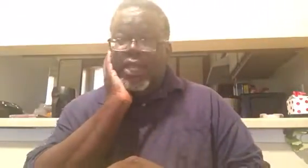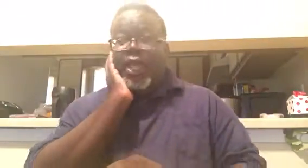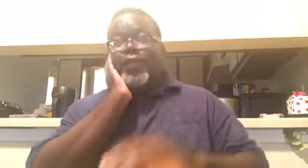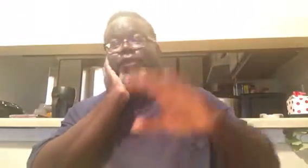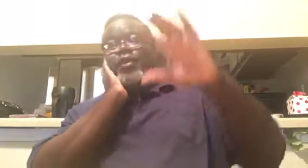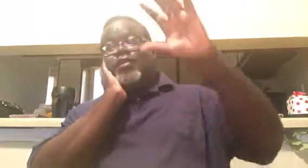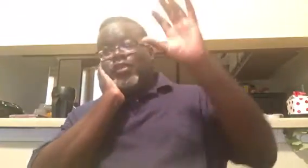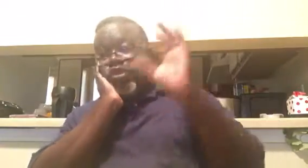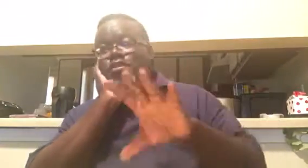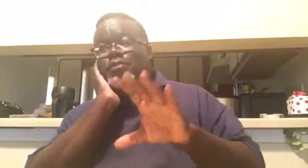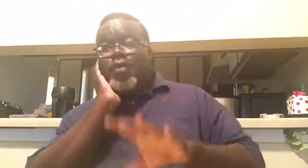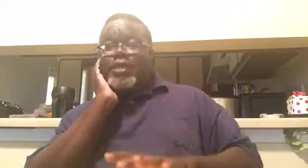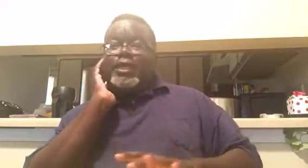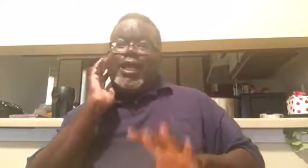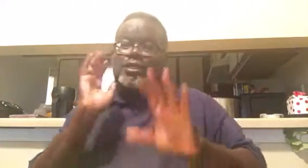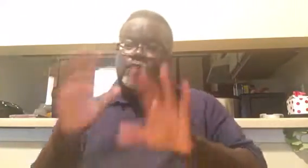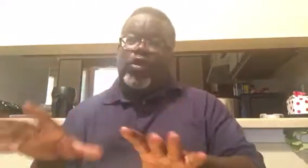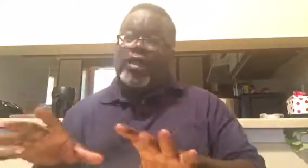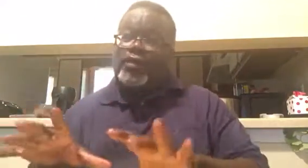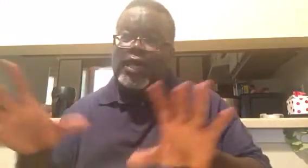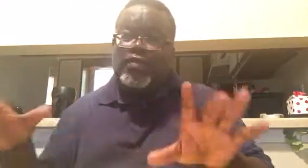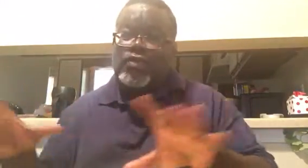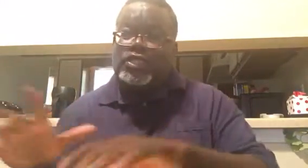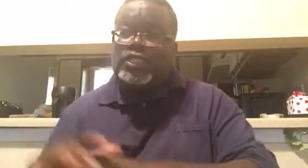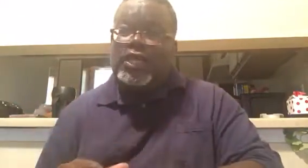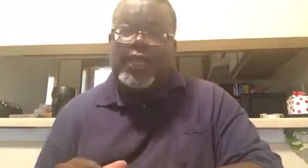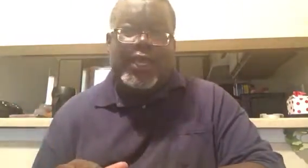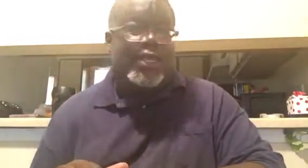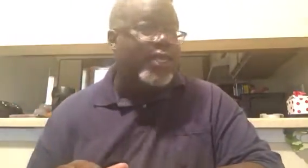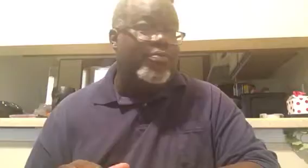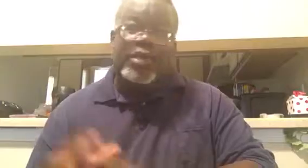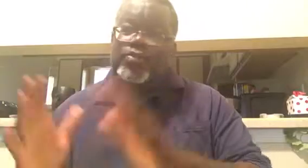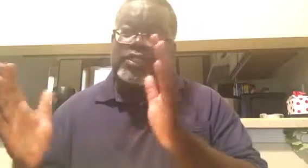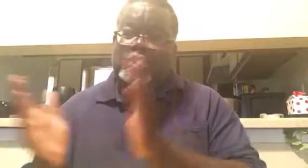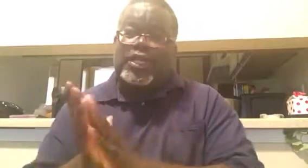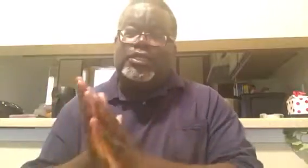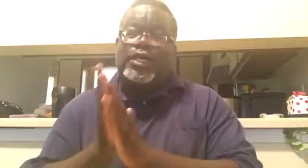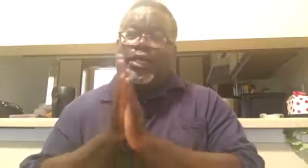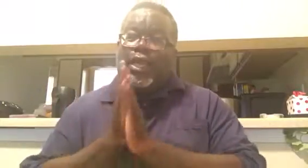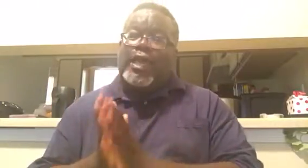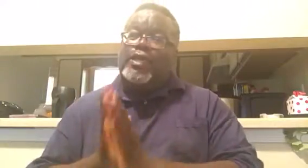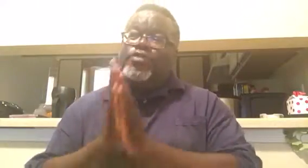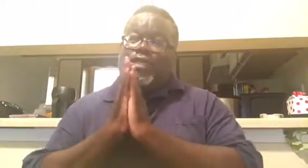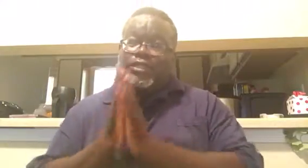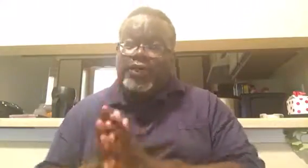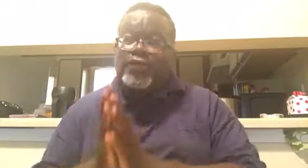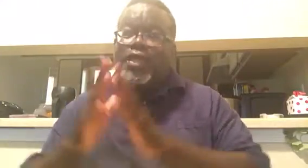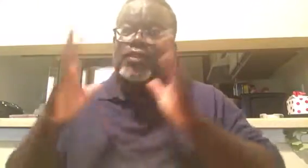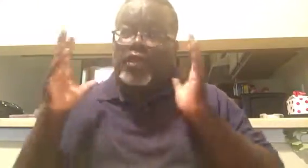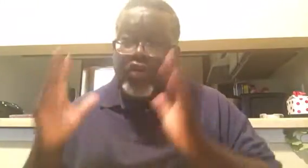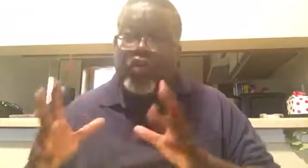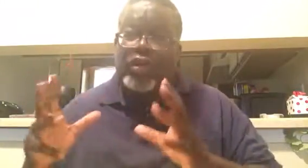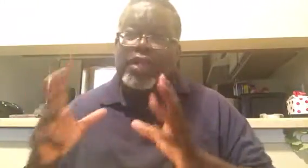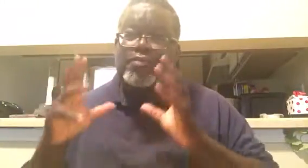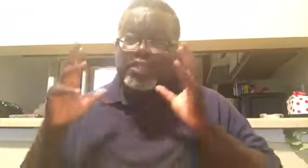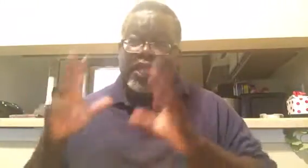And then the third surprise I got is private. I don't want to share that, but it was such a delight. It was as if the Lord himself